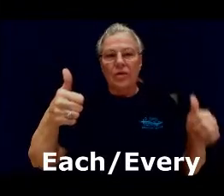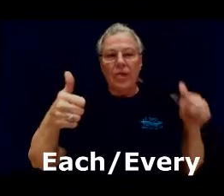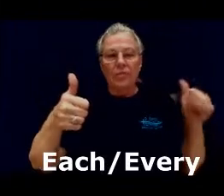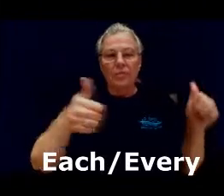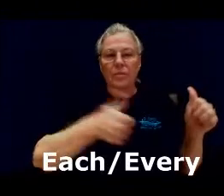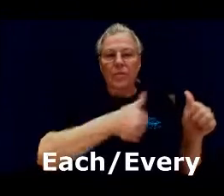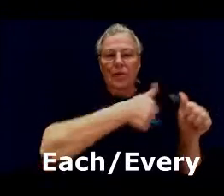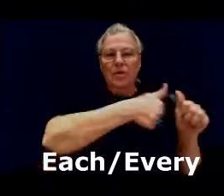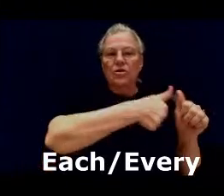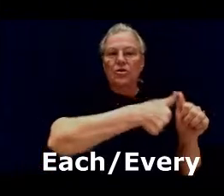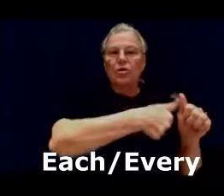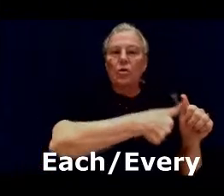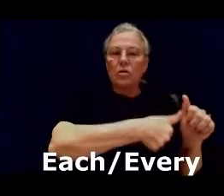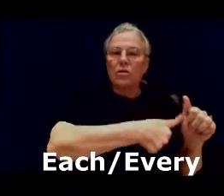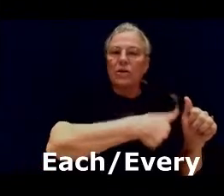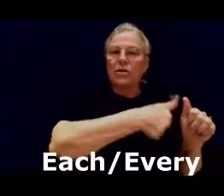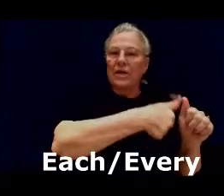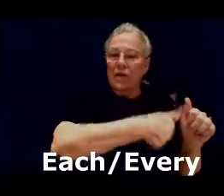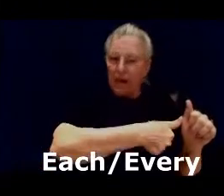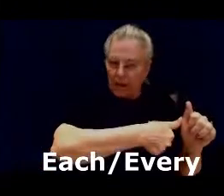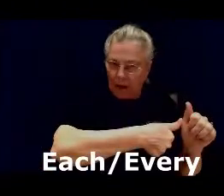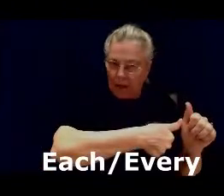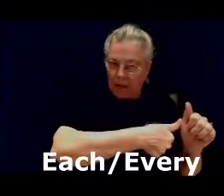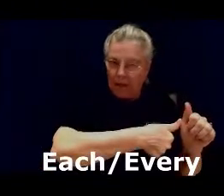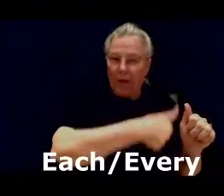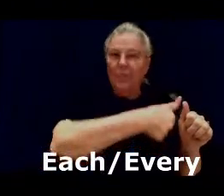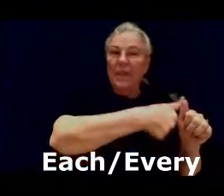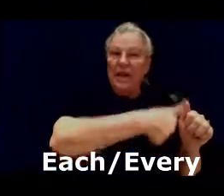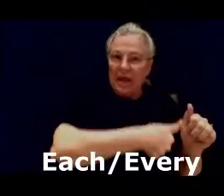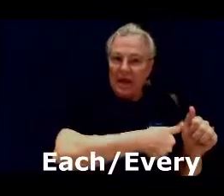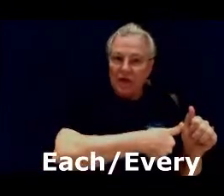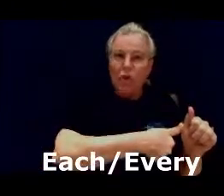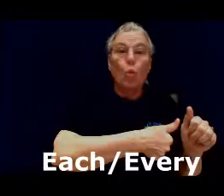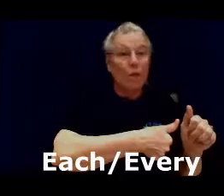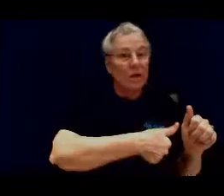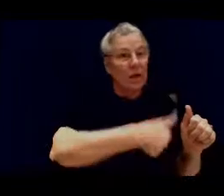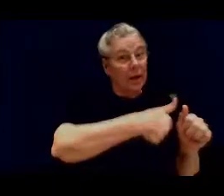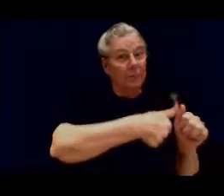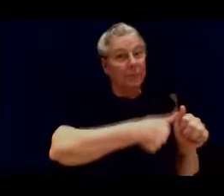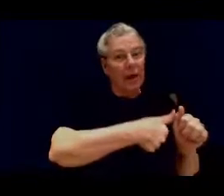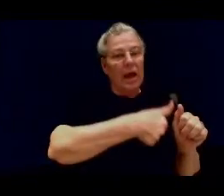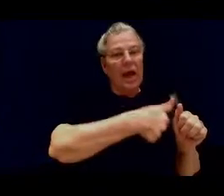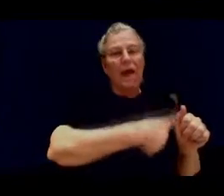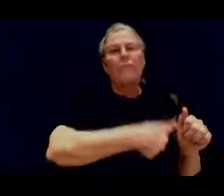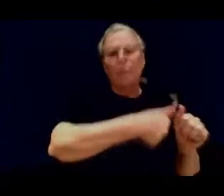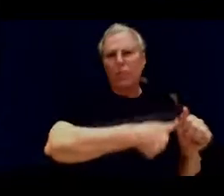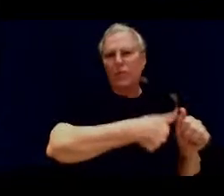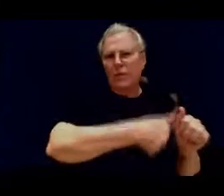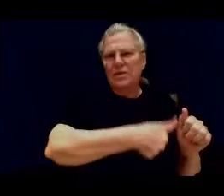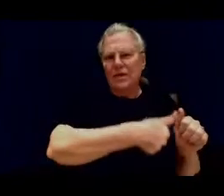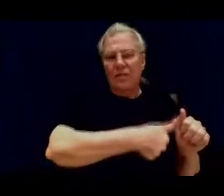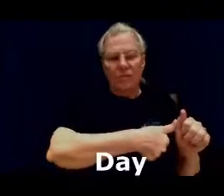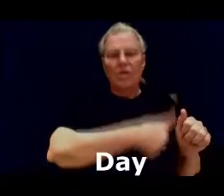thumb thumb strokes the non-dominant thumb each one time every would be several